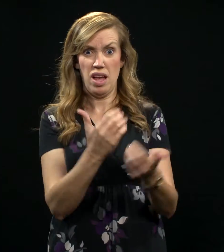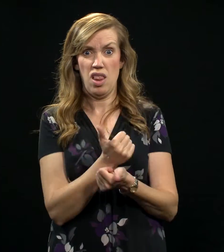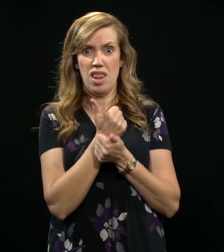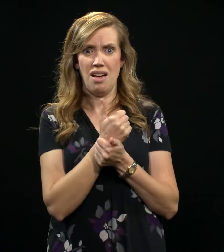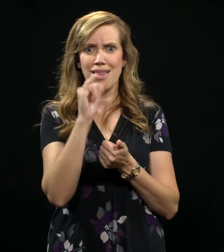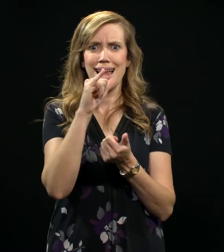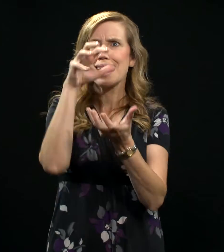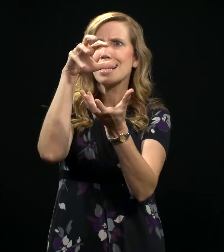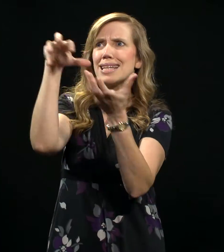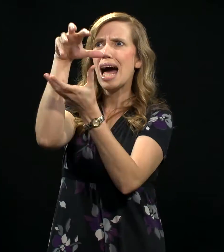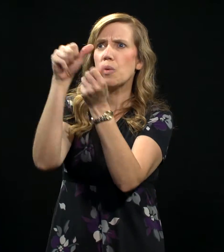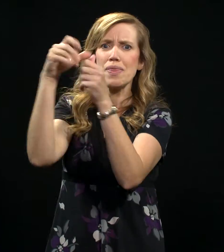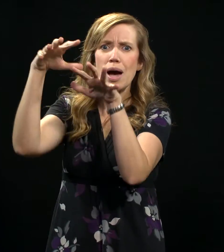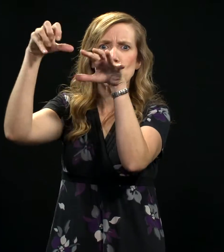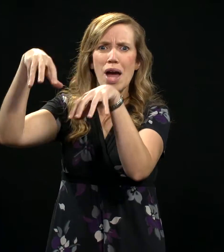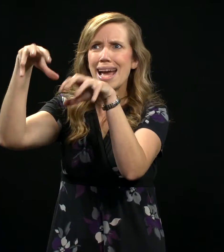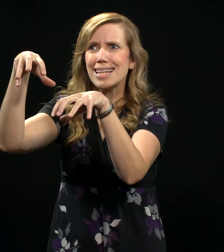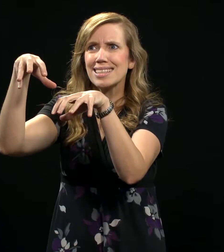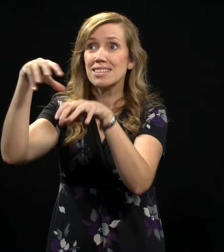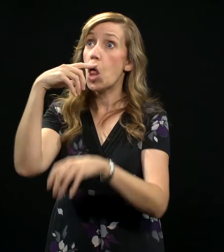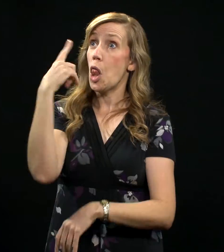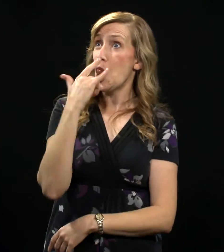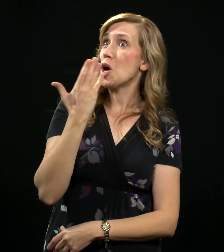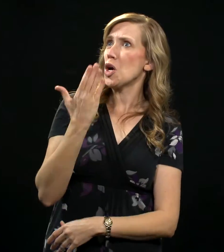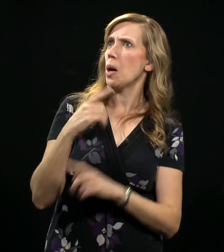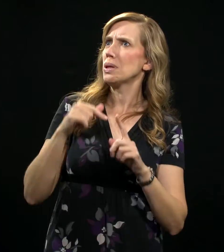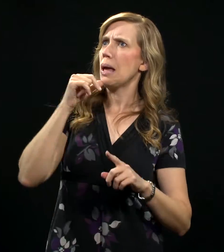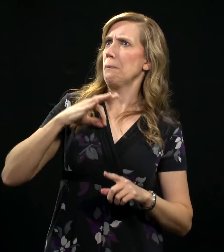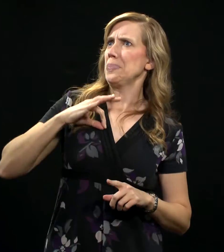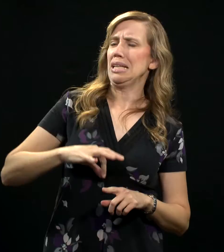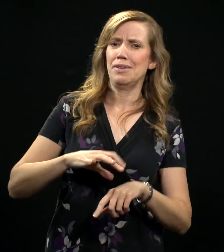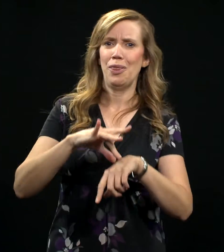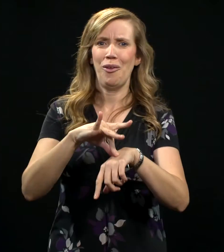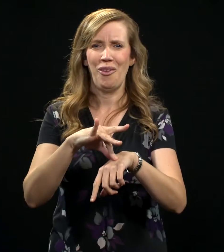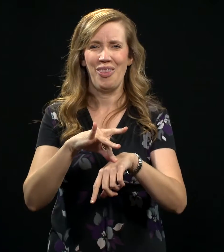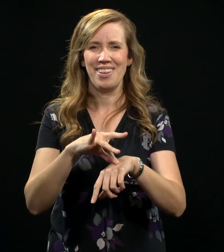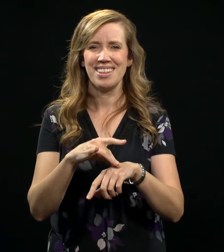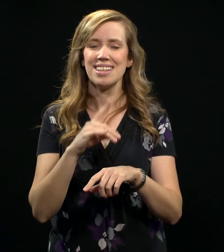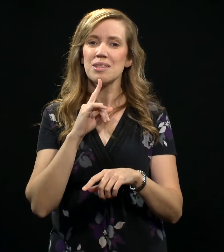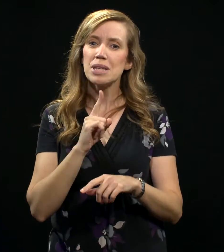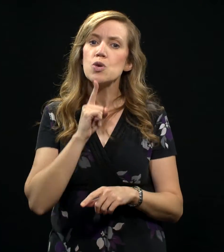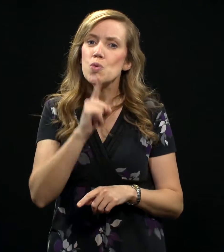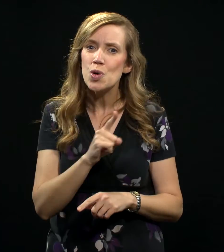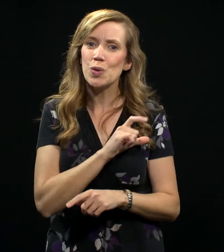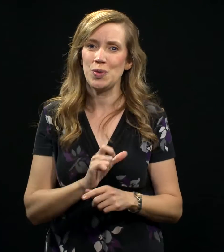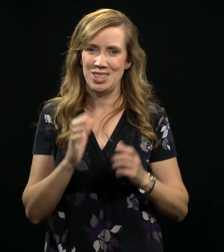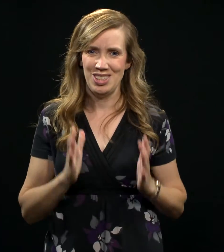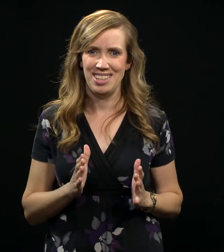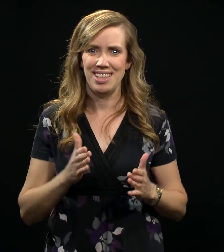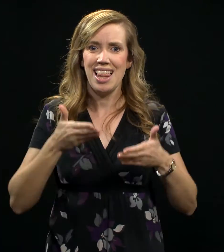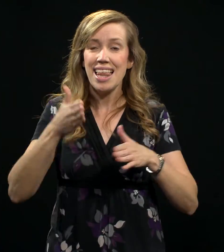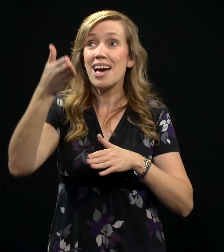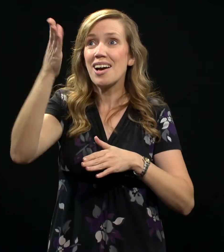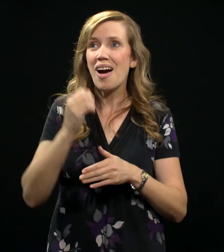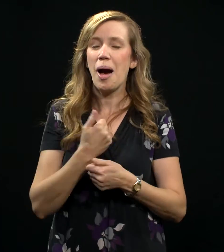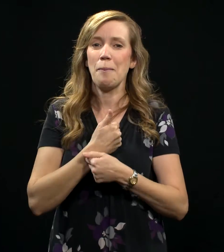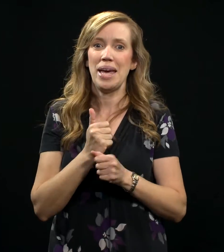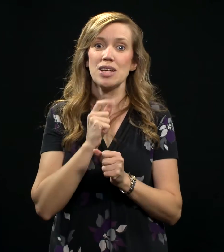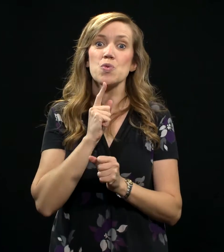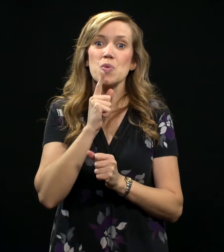love is like a cloud without rain. Might look good, but doesn't benefit the earth. Be the real deal. Let God's love make a new person out of you.